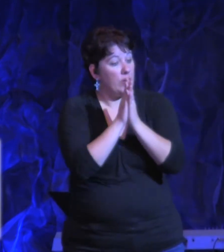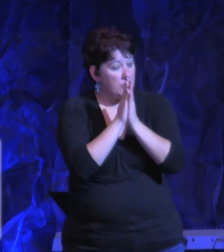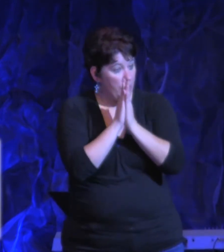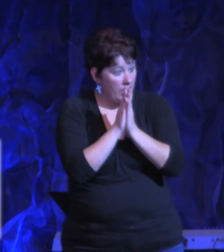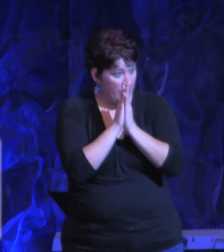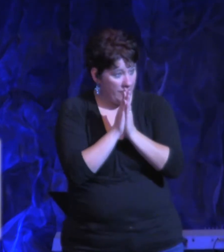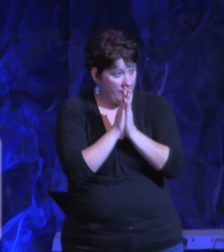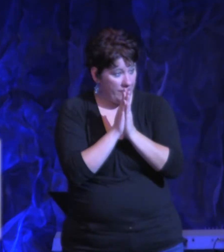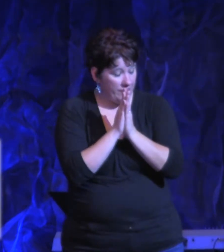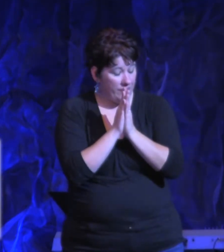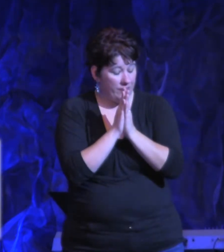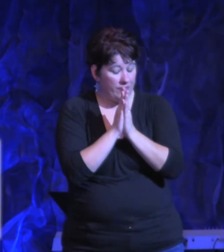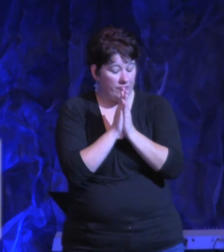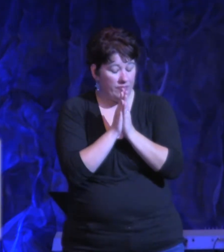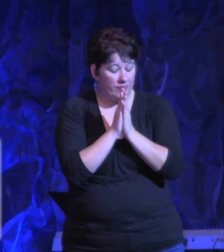that.